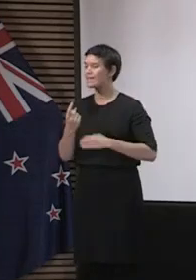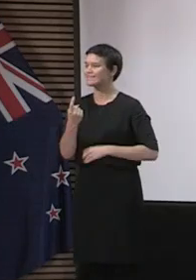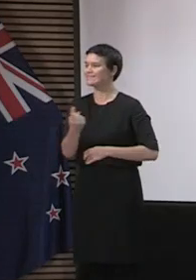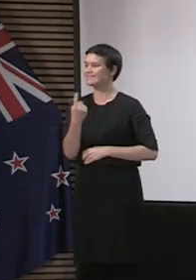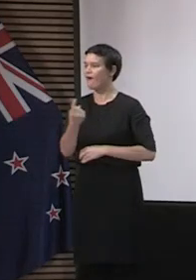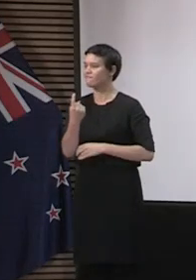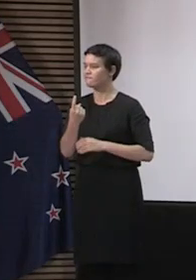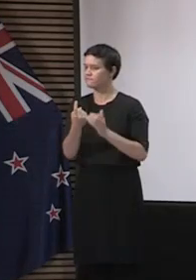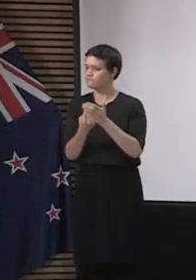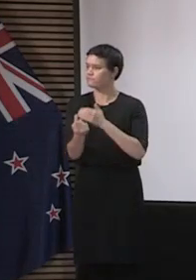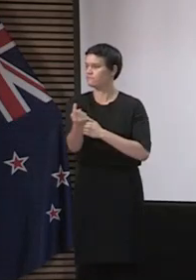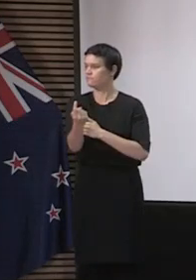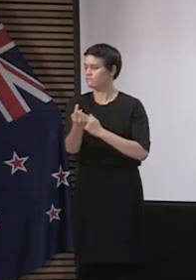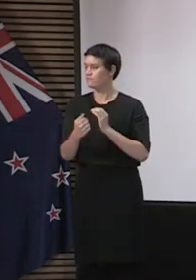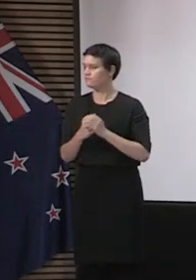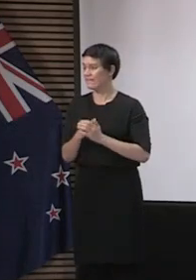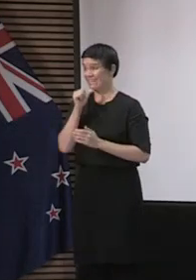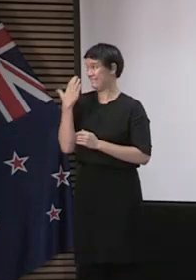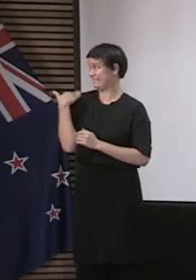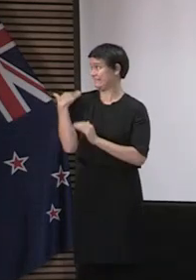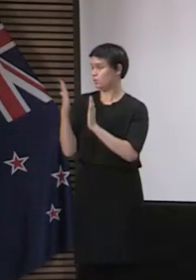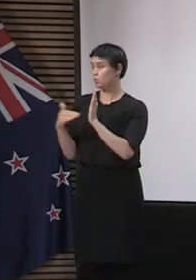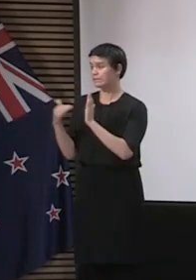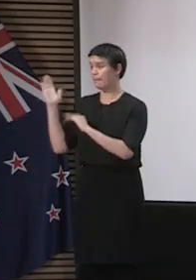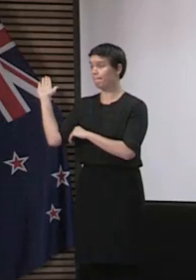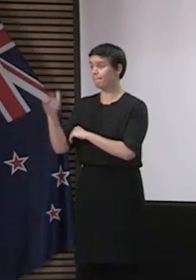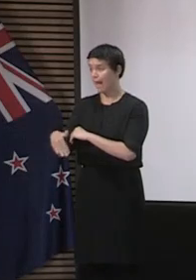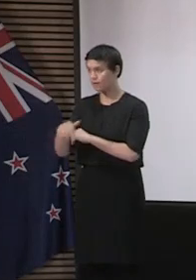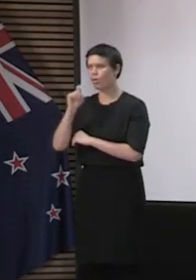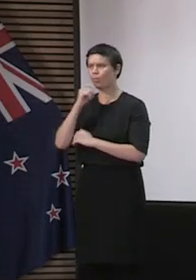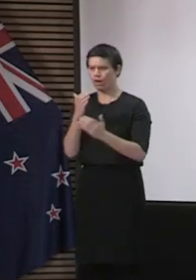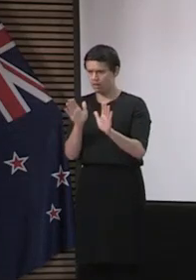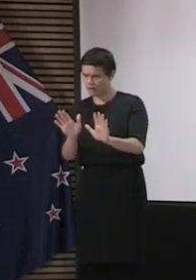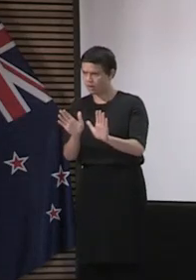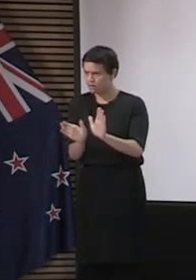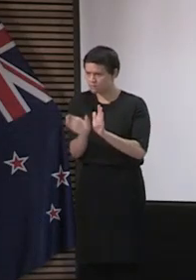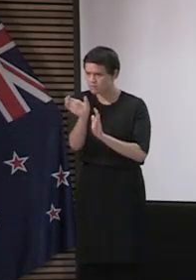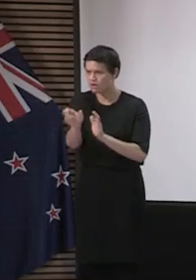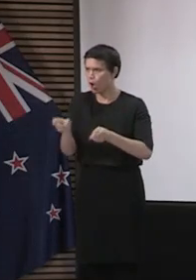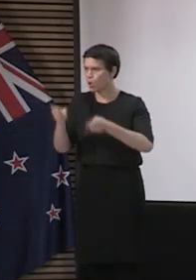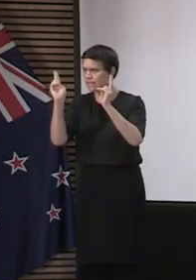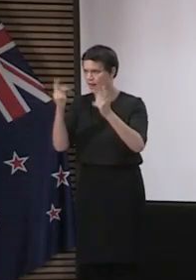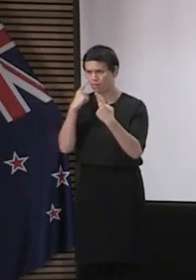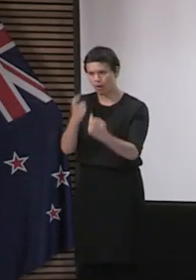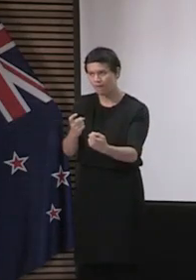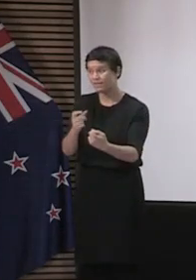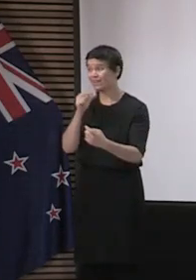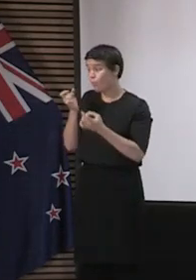are recent arrivals into New Zealand or will be under strict self-isolation and active management if already in New Zealand.